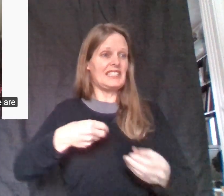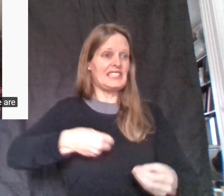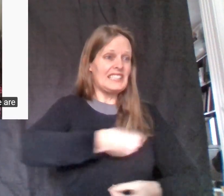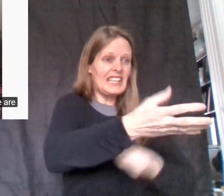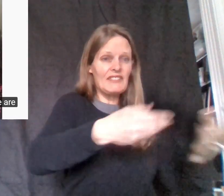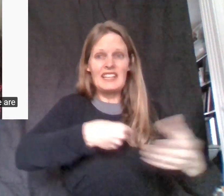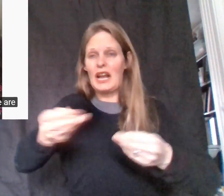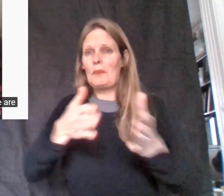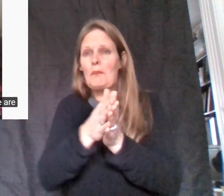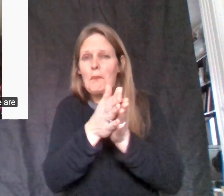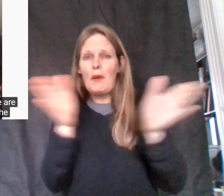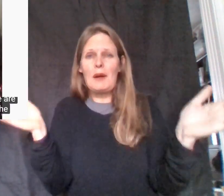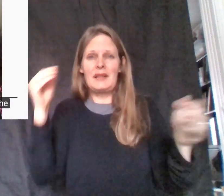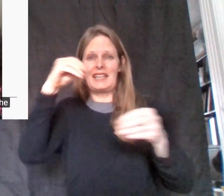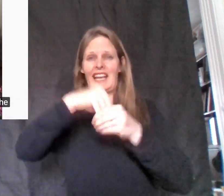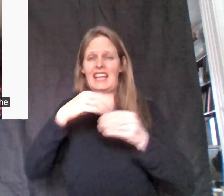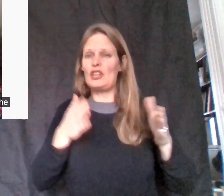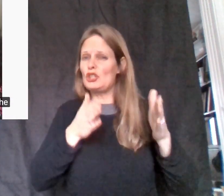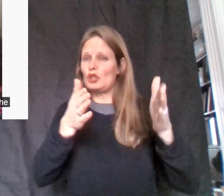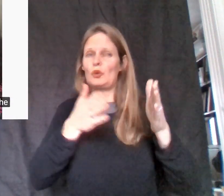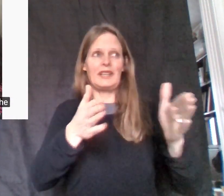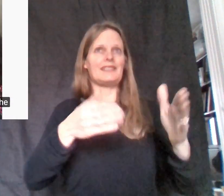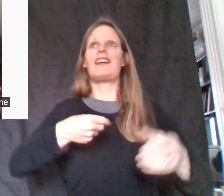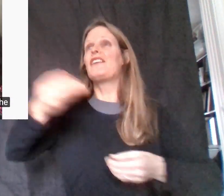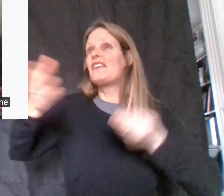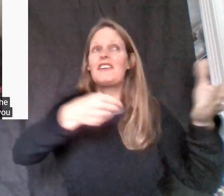in public, in the streets, because they're happy.